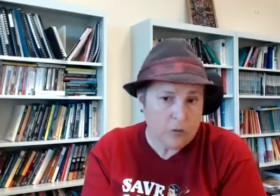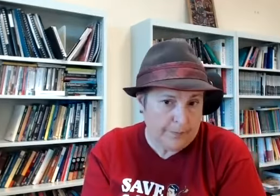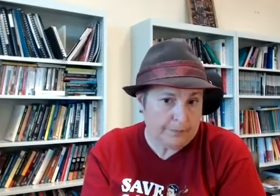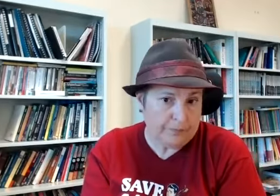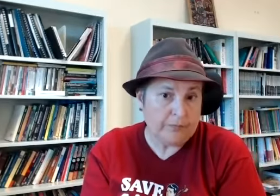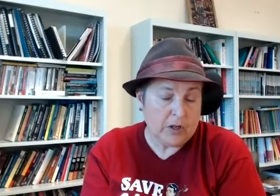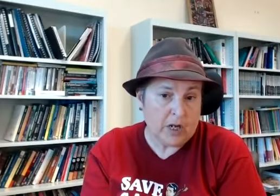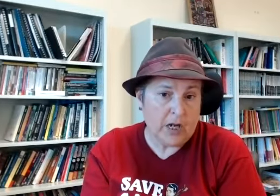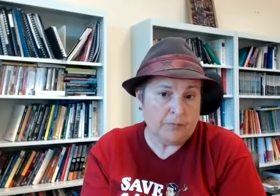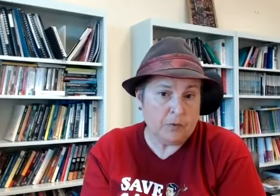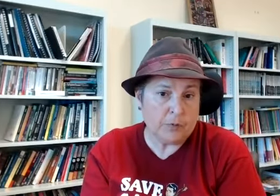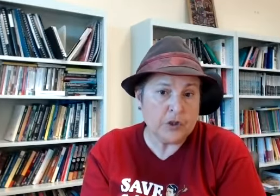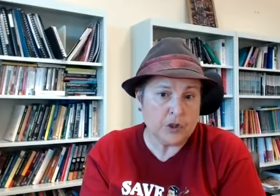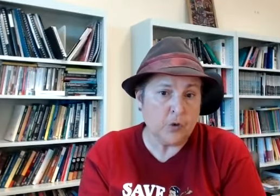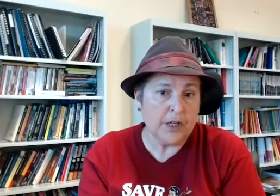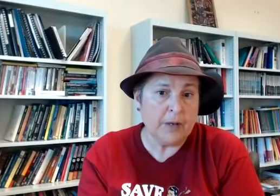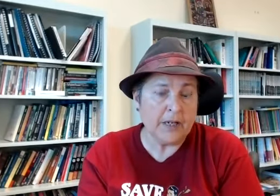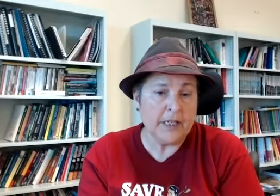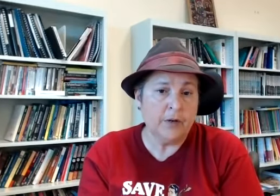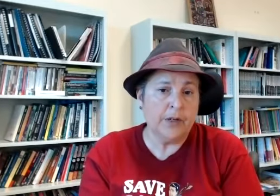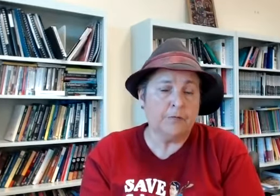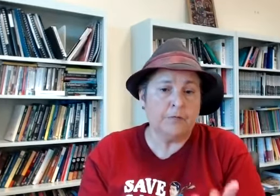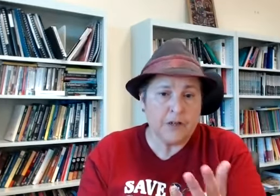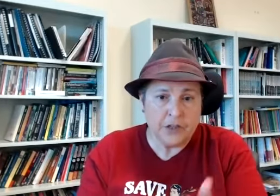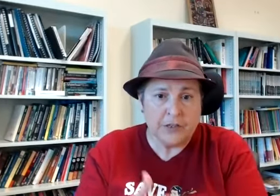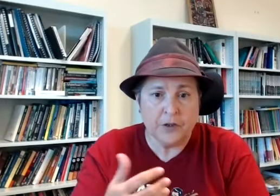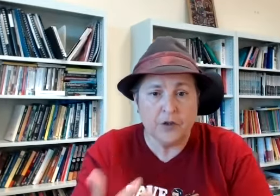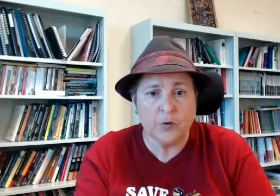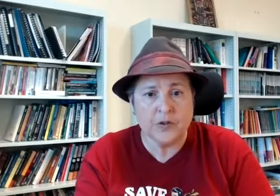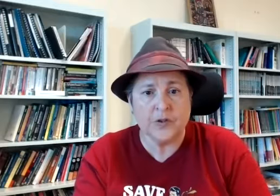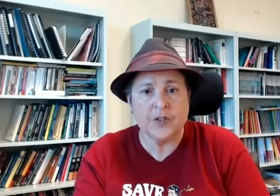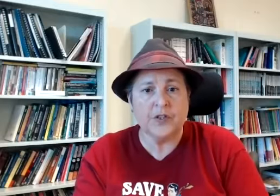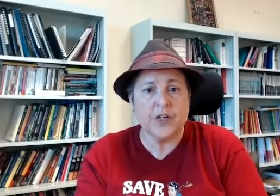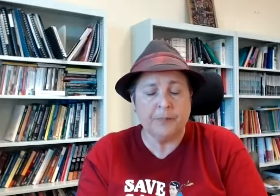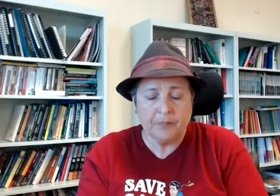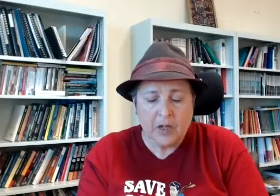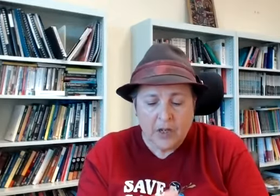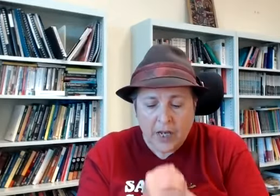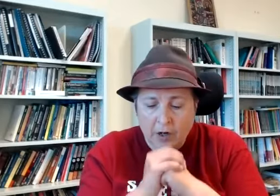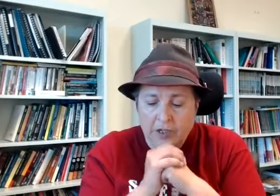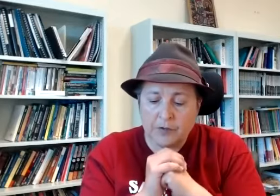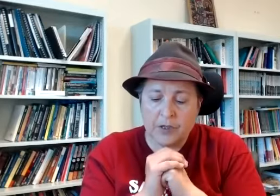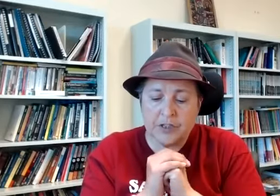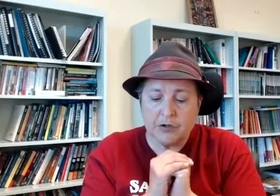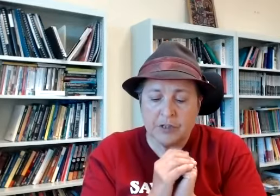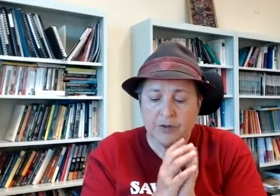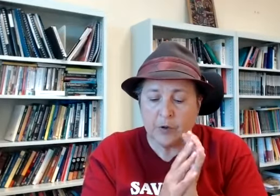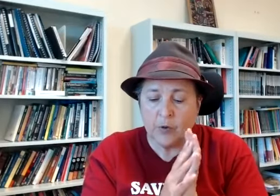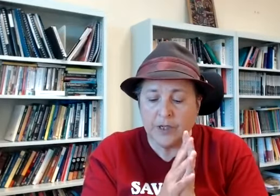um what you're talking about here and fashioning different nuances and um and i guess you it's interesting with the audience